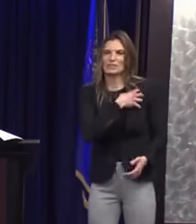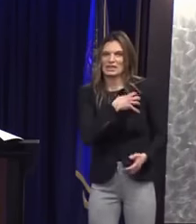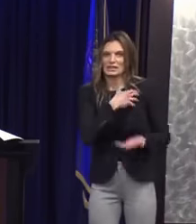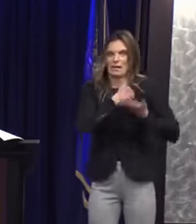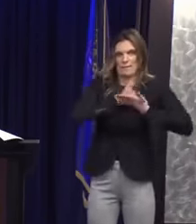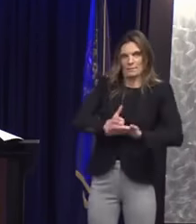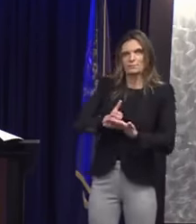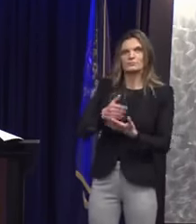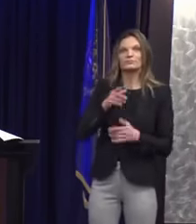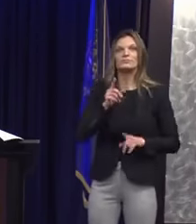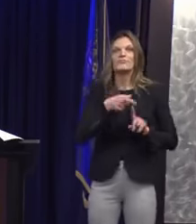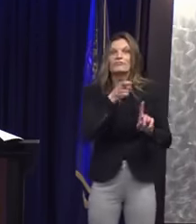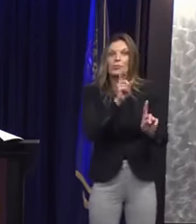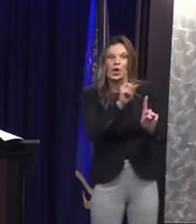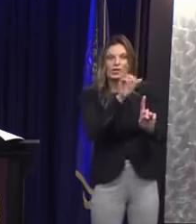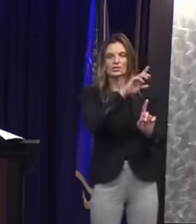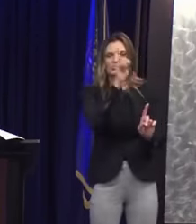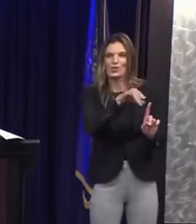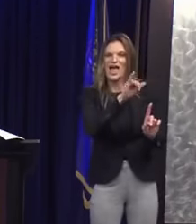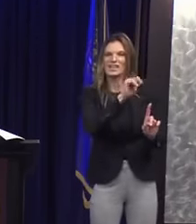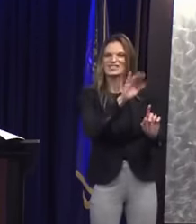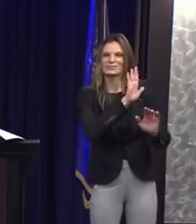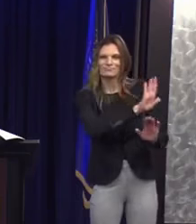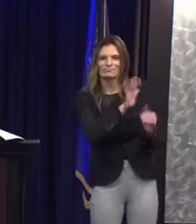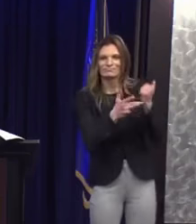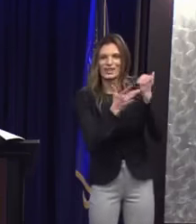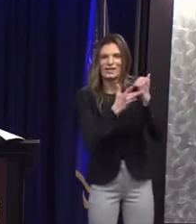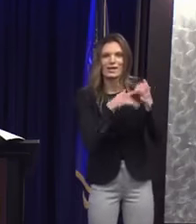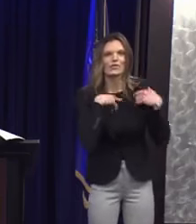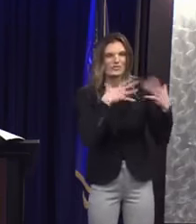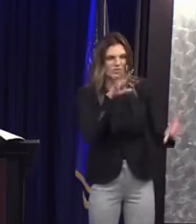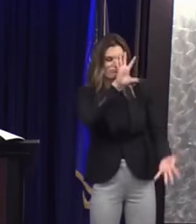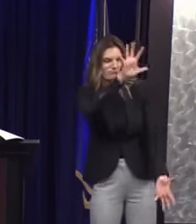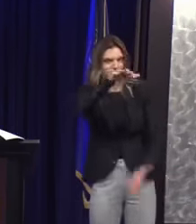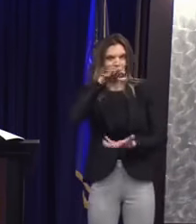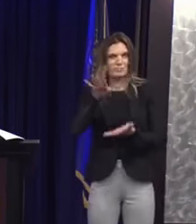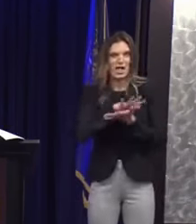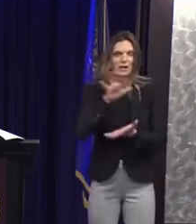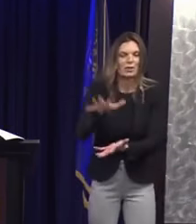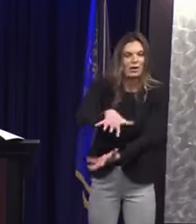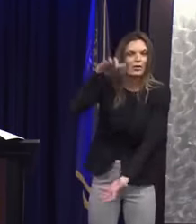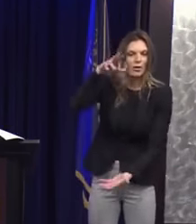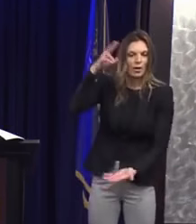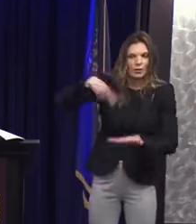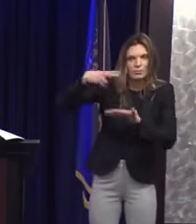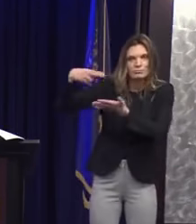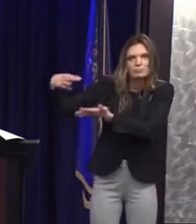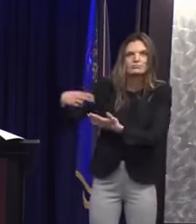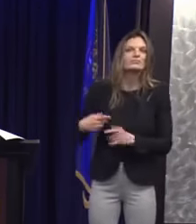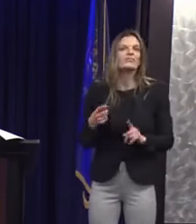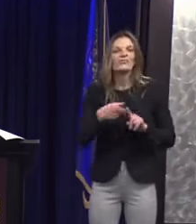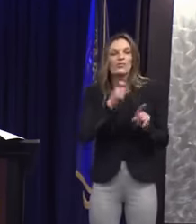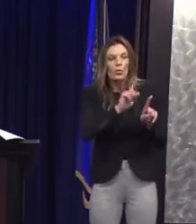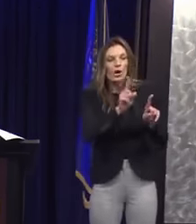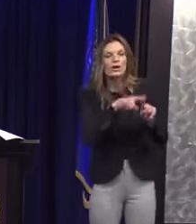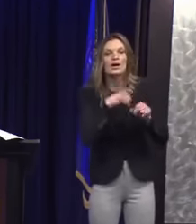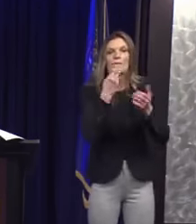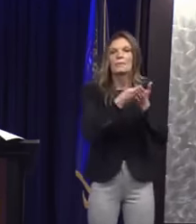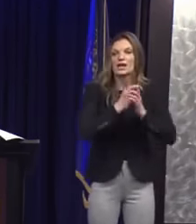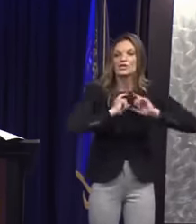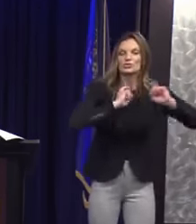department. Now, in addition, our team reviewed documents from the charitable trust section,